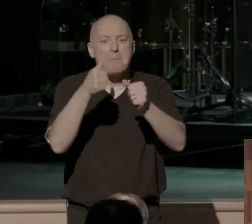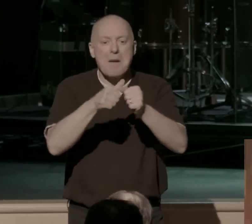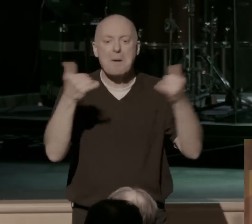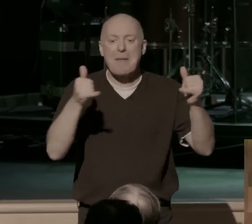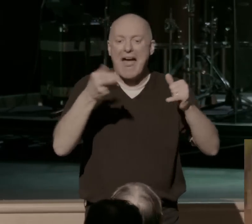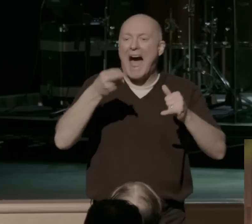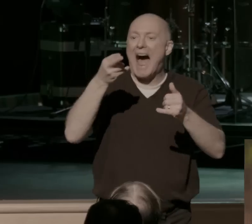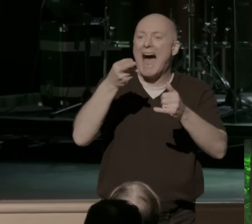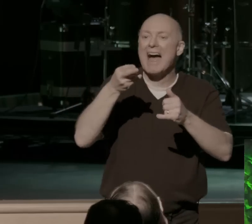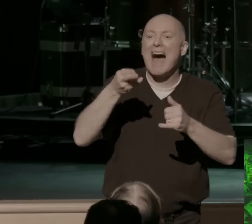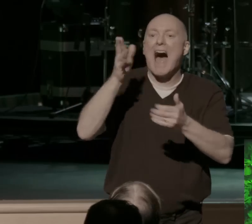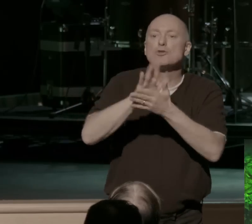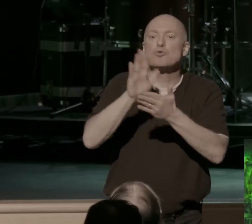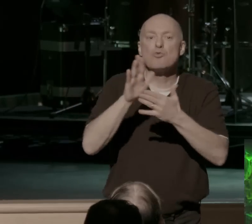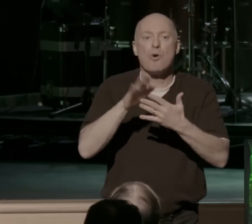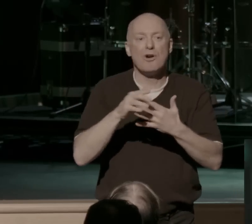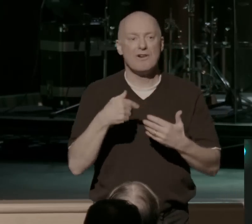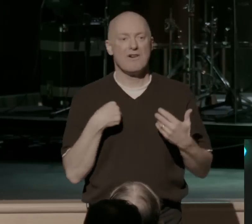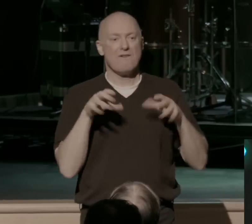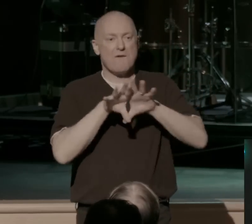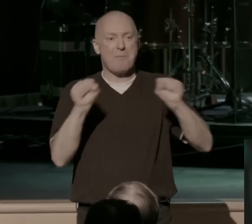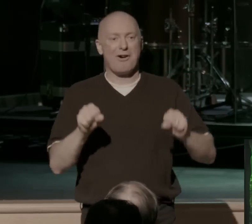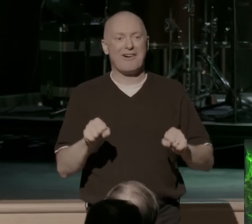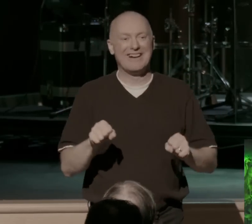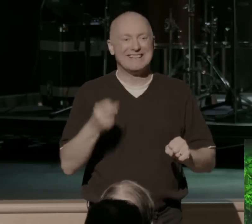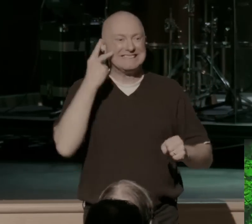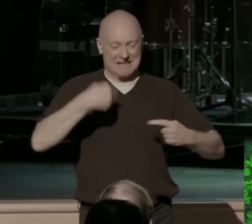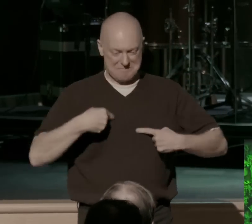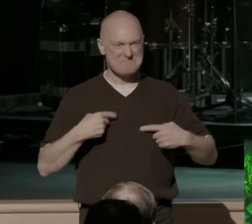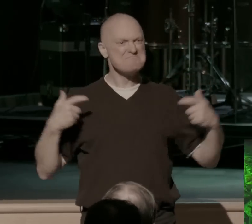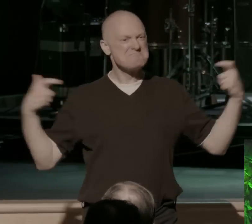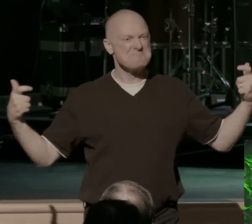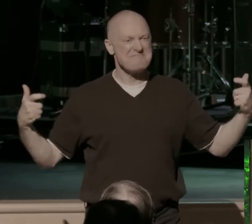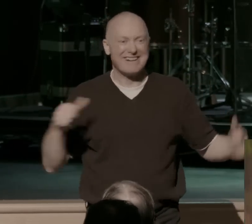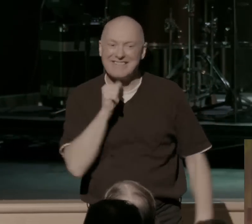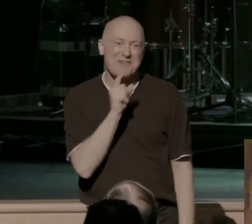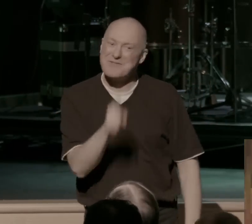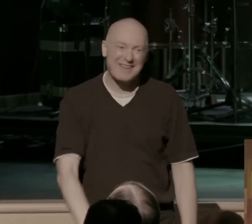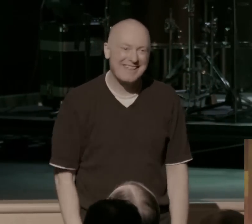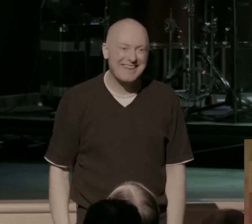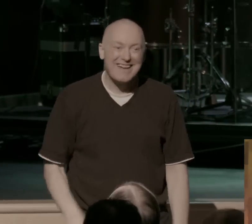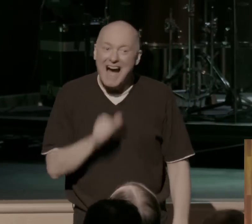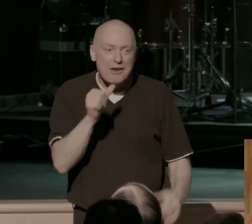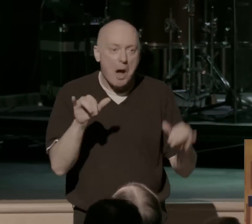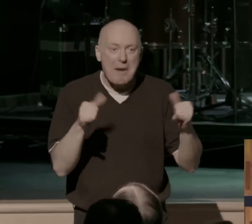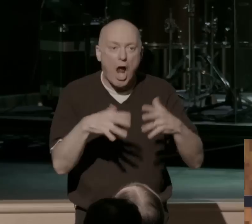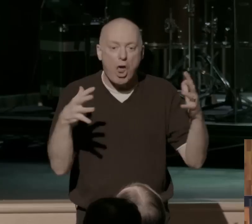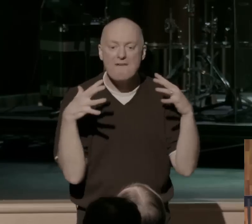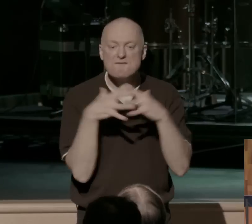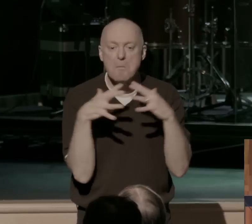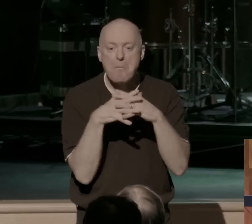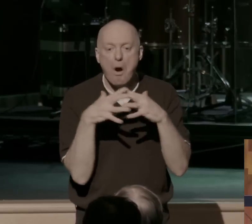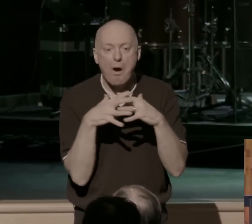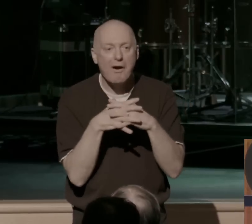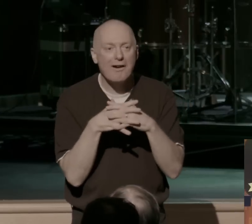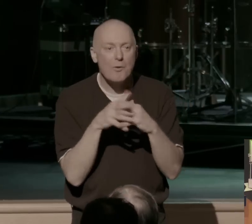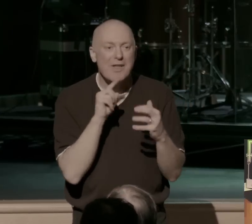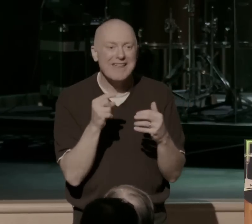high school in football. I know you look at me in this hulking frame you see before you, but I didn't really play a lot. I played really just to get out of